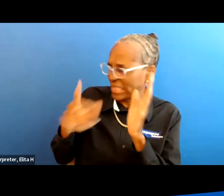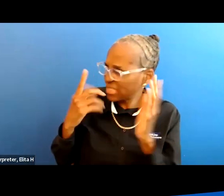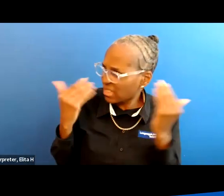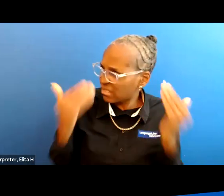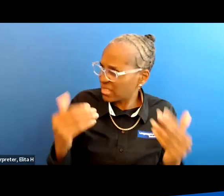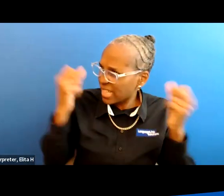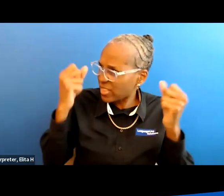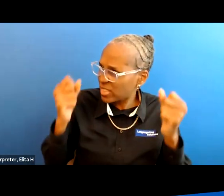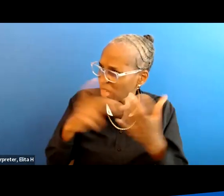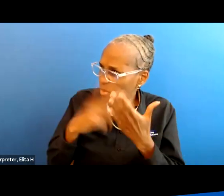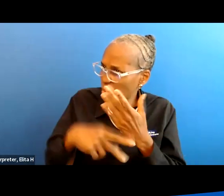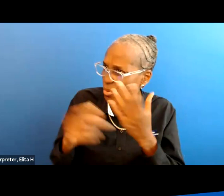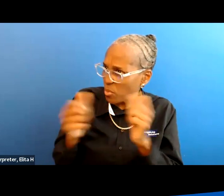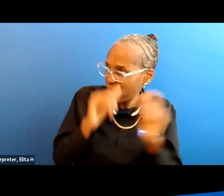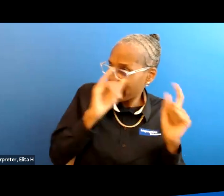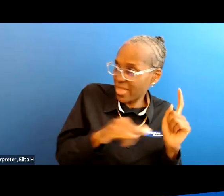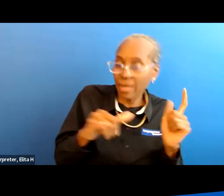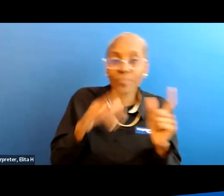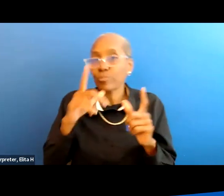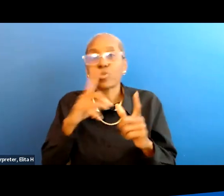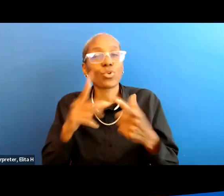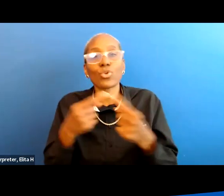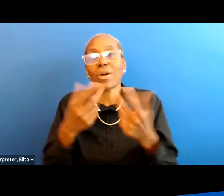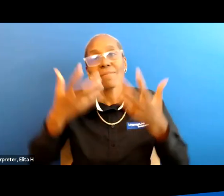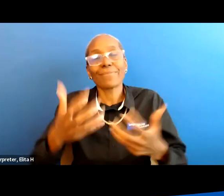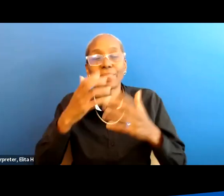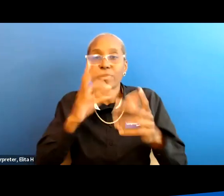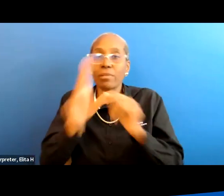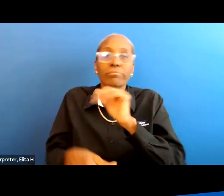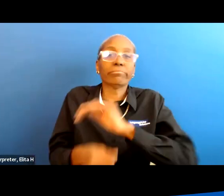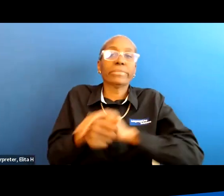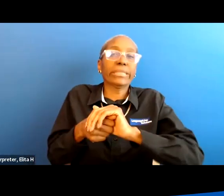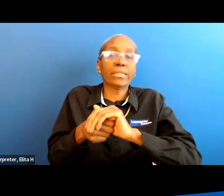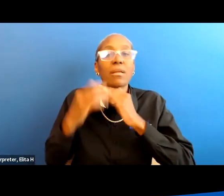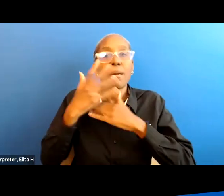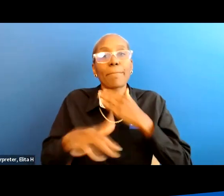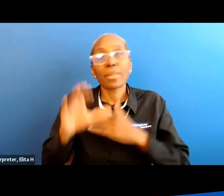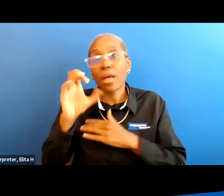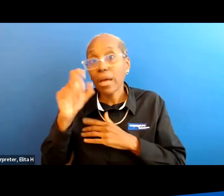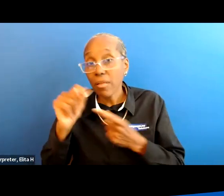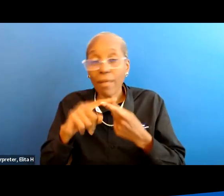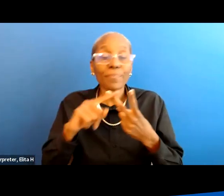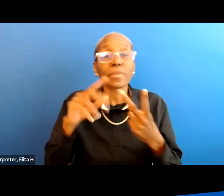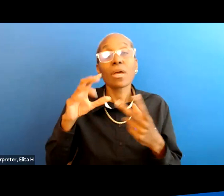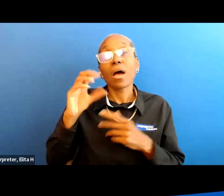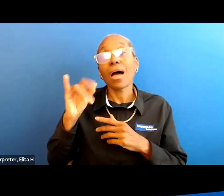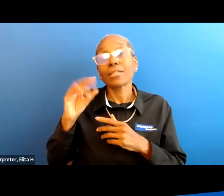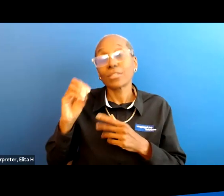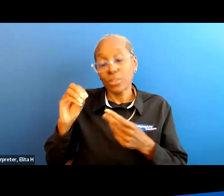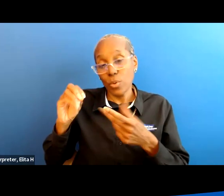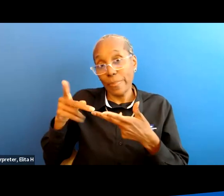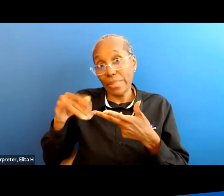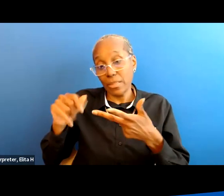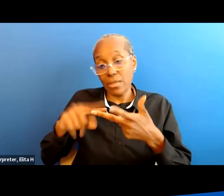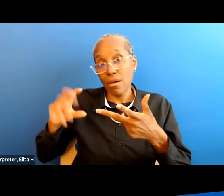start an exercise program to make sure you don't have a hidden blood clot that you could set loose that you don't have osteopenia or osteoporosis